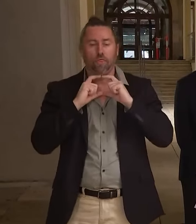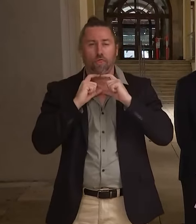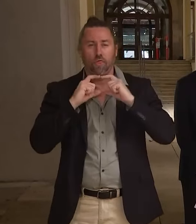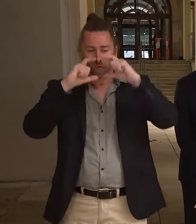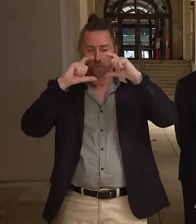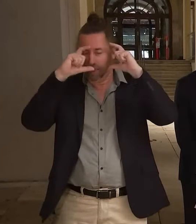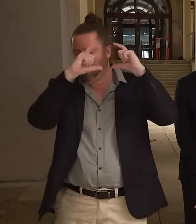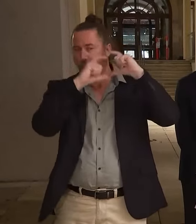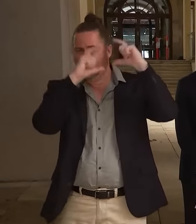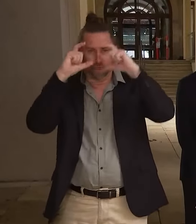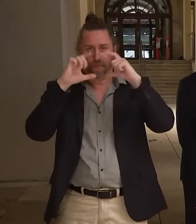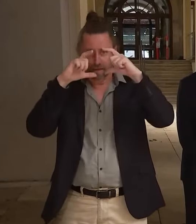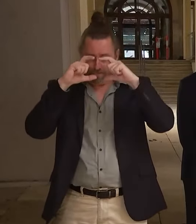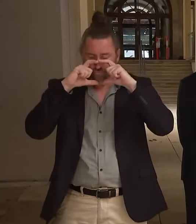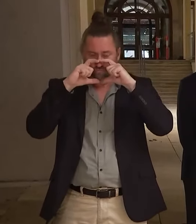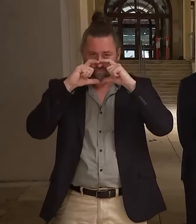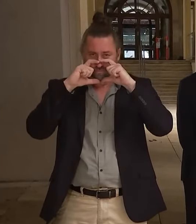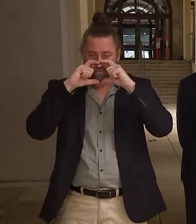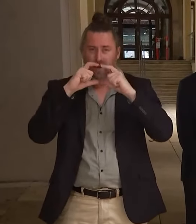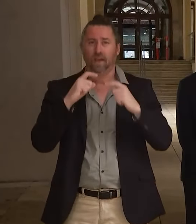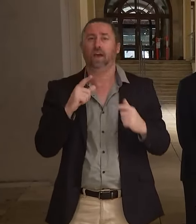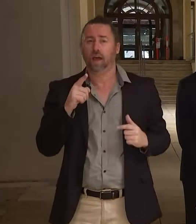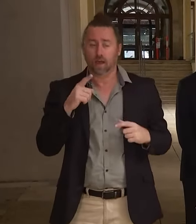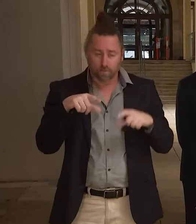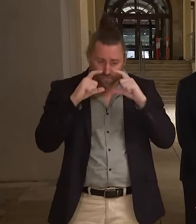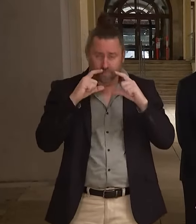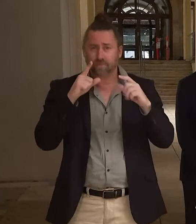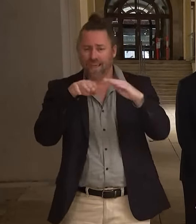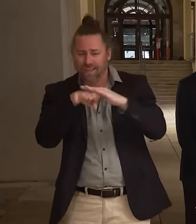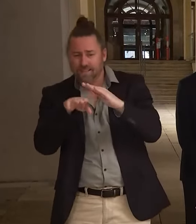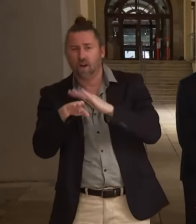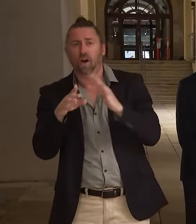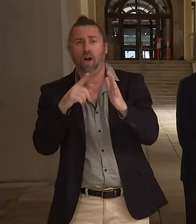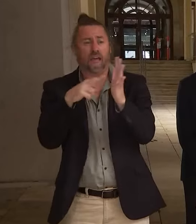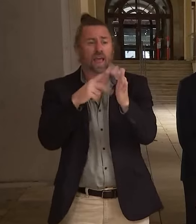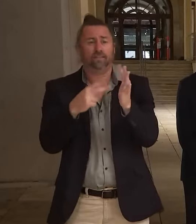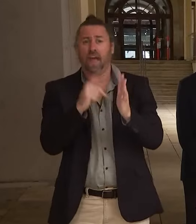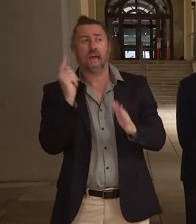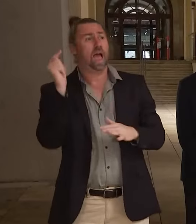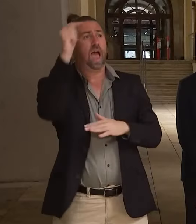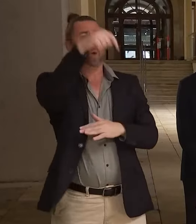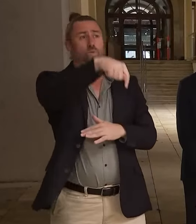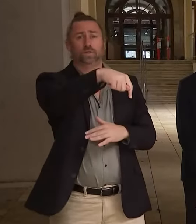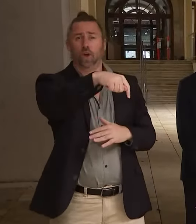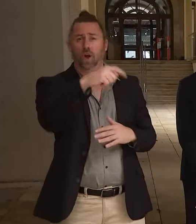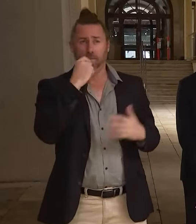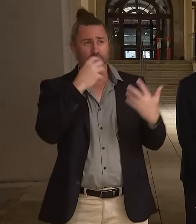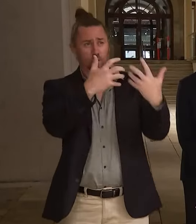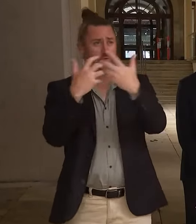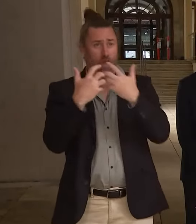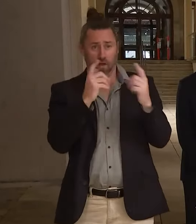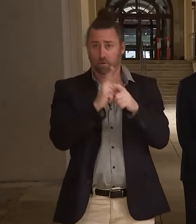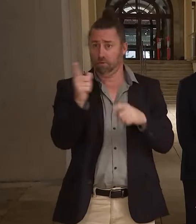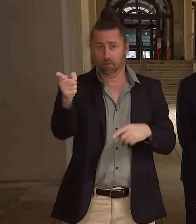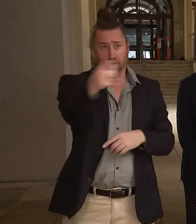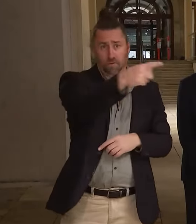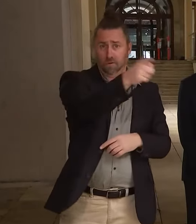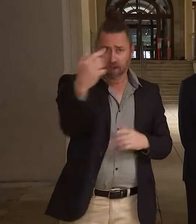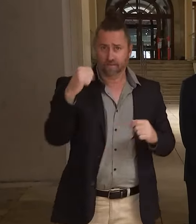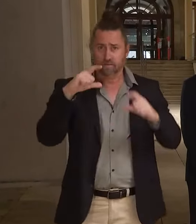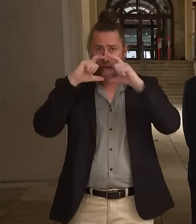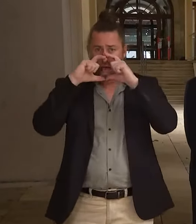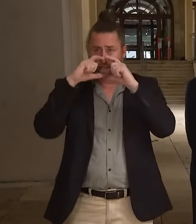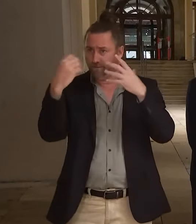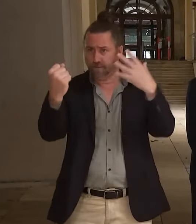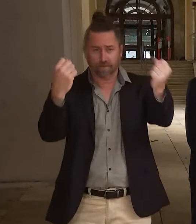wear it. And then if you find yourself in situations where even if you're outdoors, you know, there's large crowds, you may want to wear your mask as well.